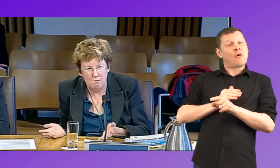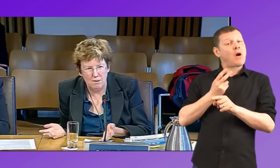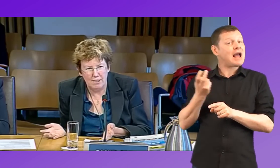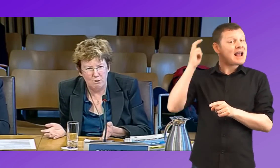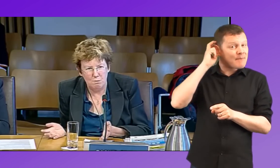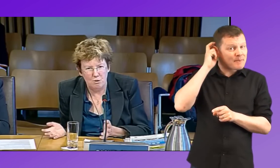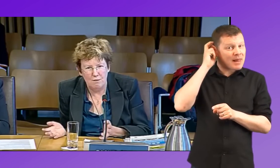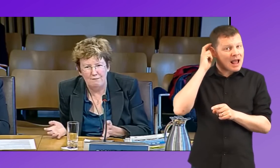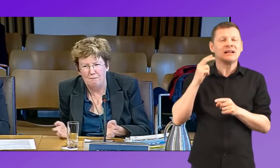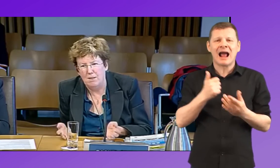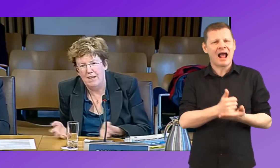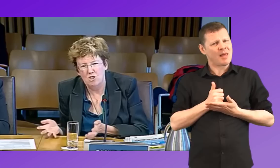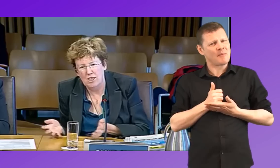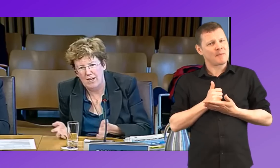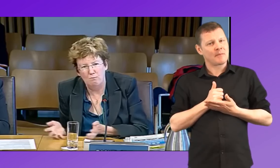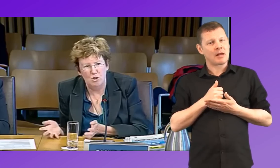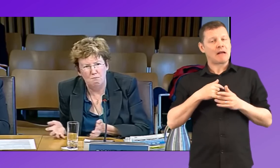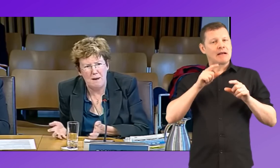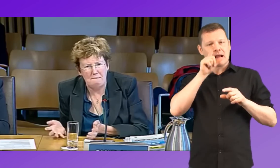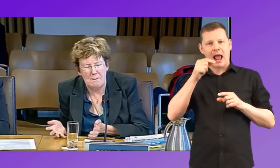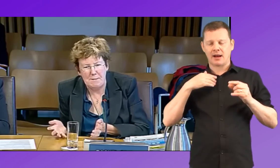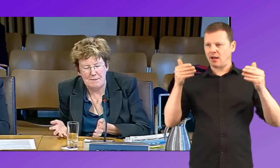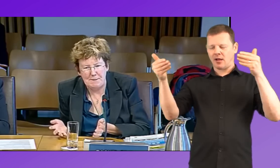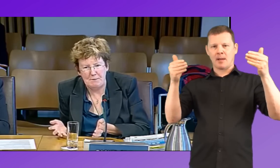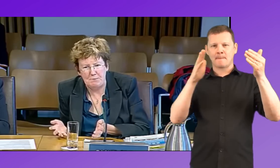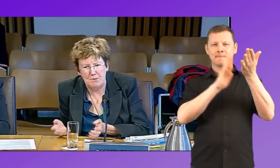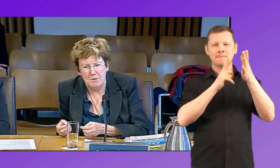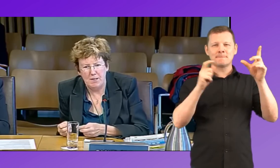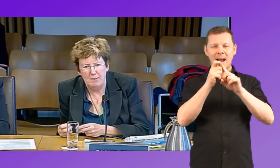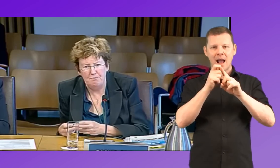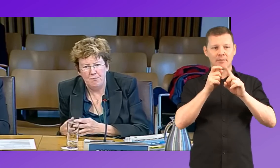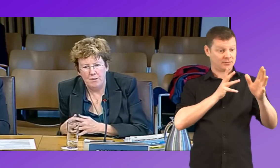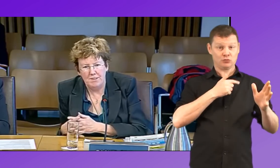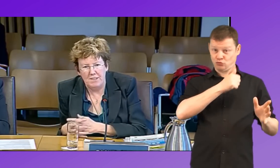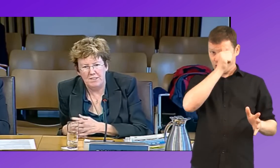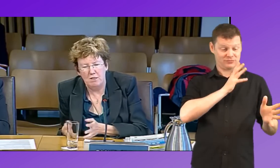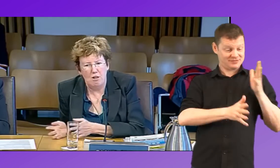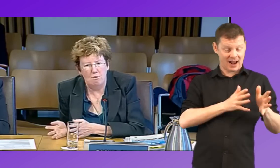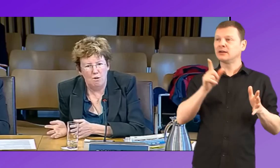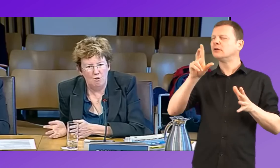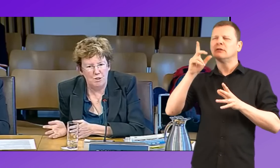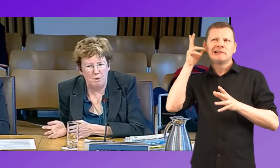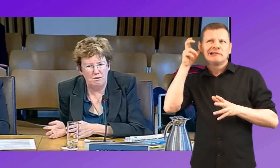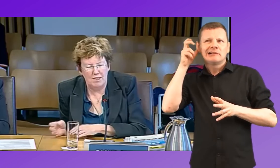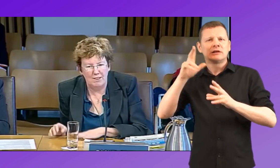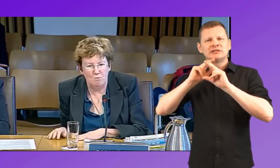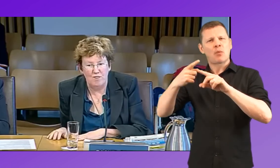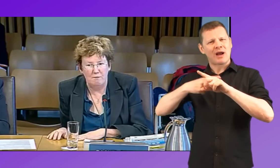a fluent language before you have an implant actually helps you map those signs that you know onto spoken English very